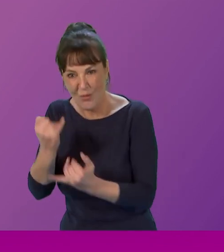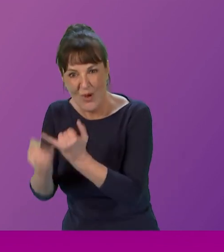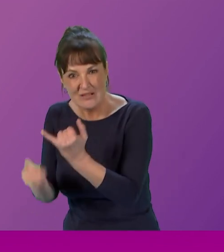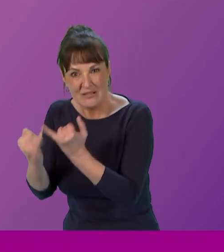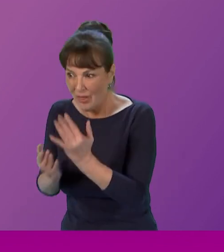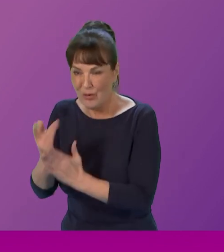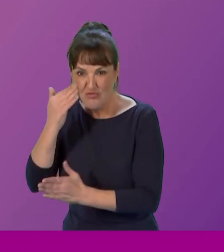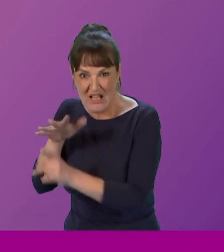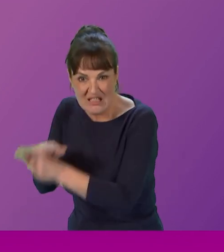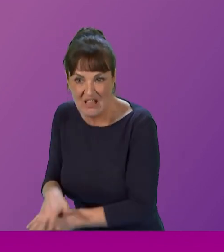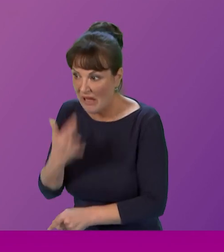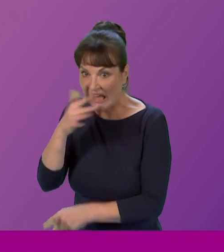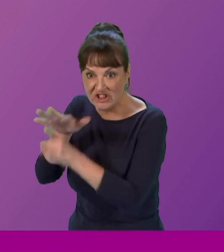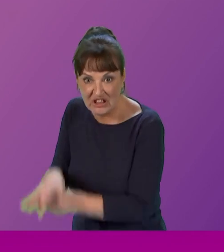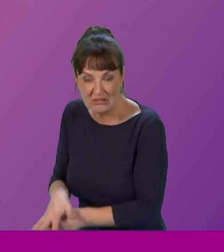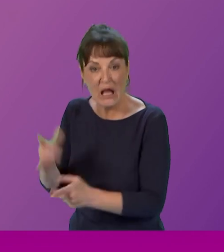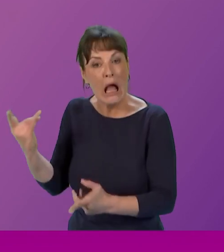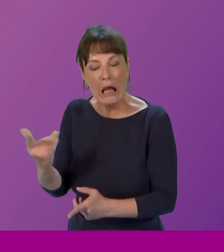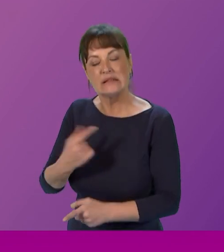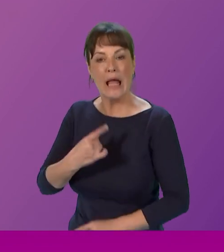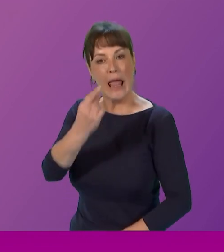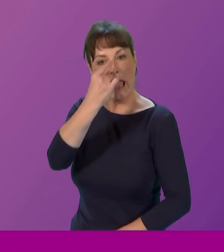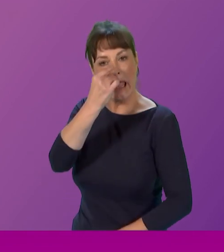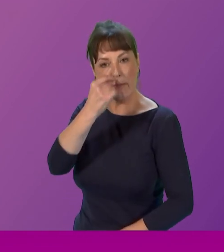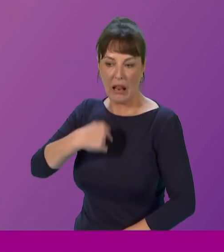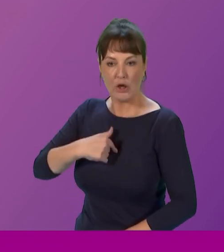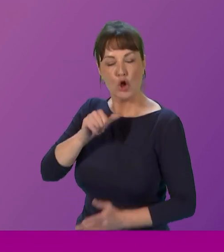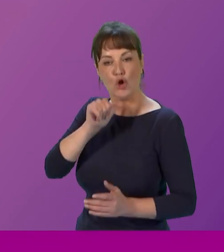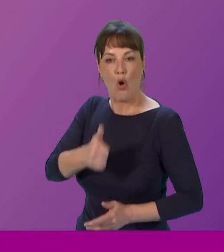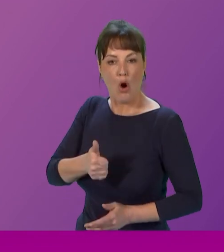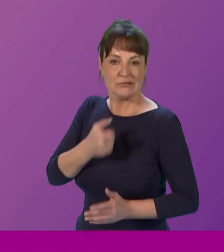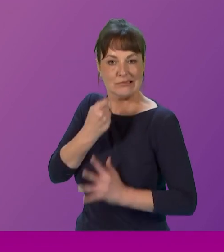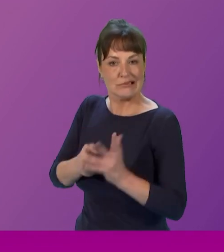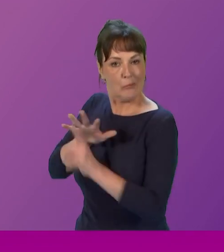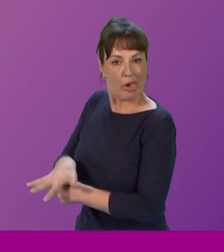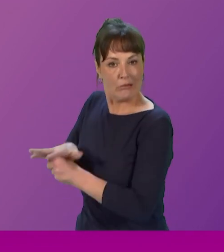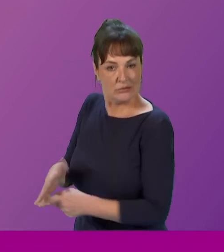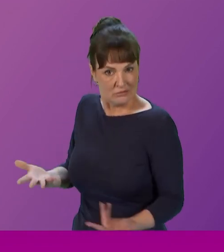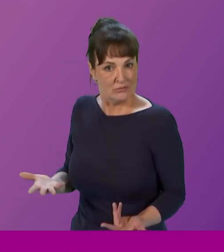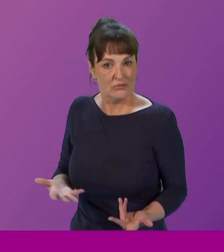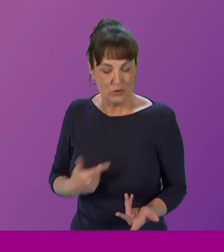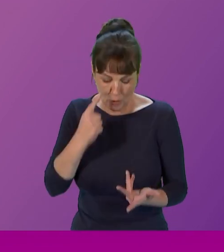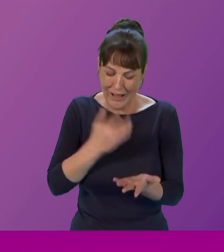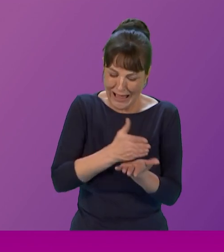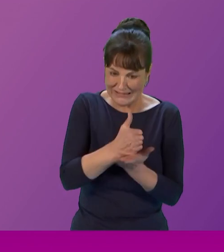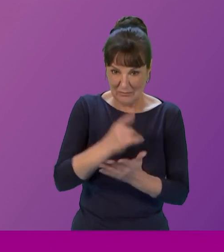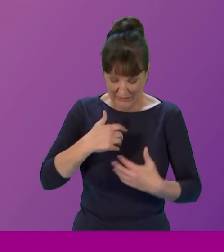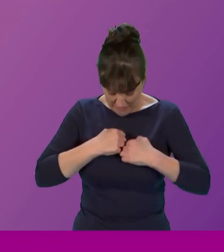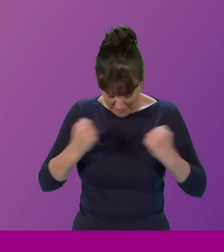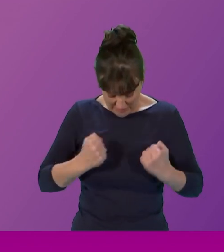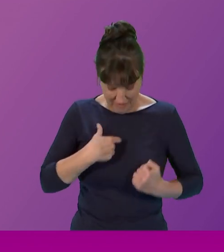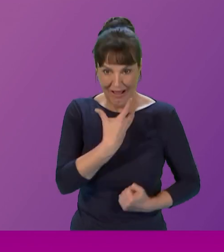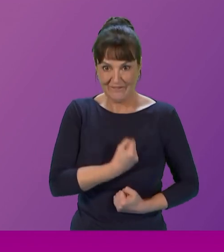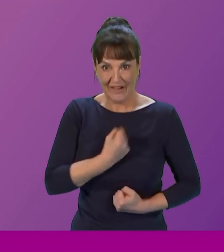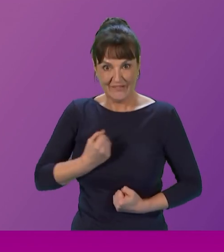racism ageism and ableism in the workplace intersectionality intersectionality about understanding